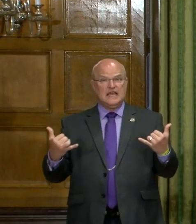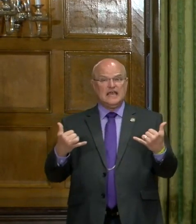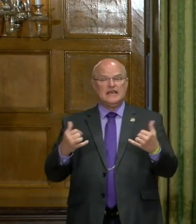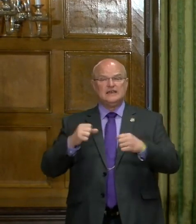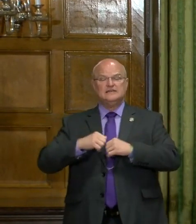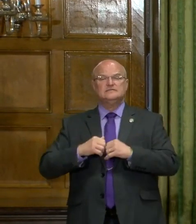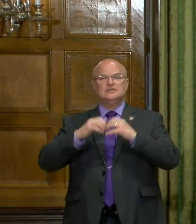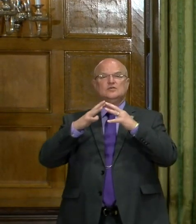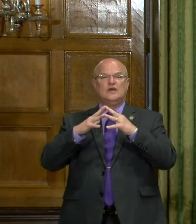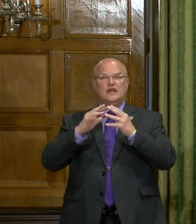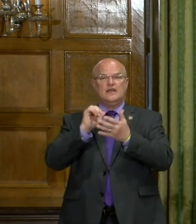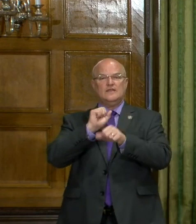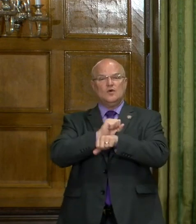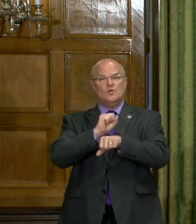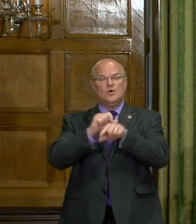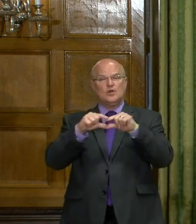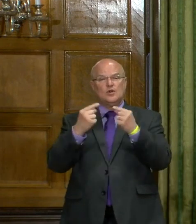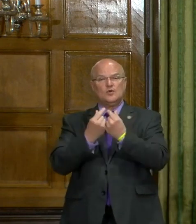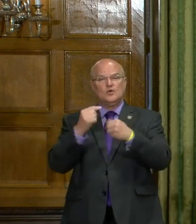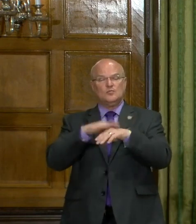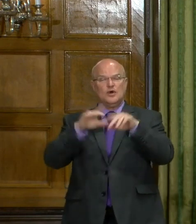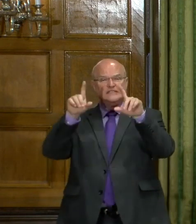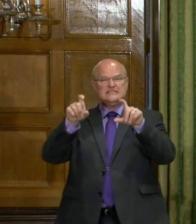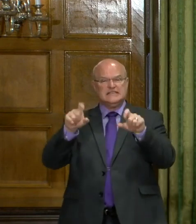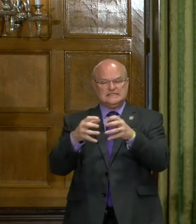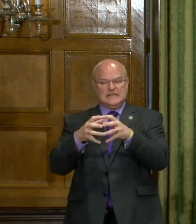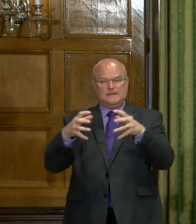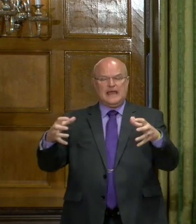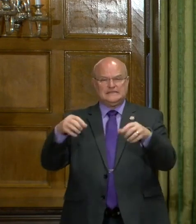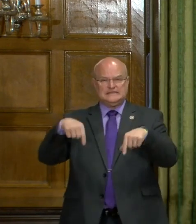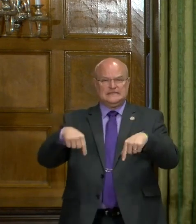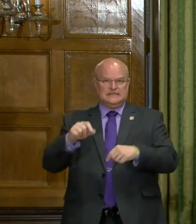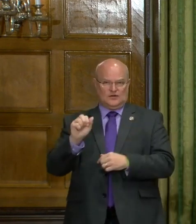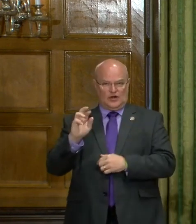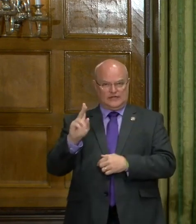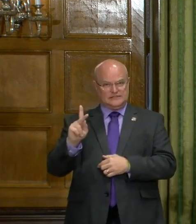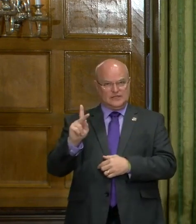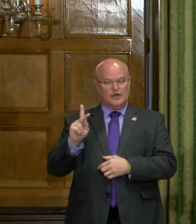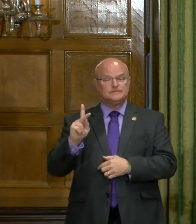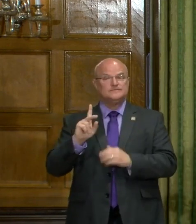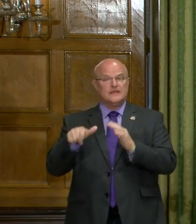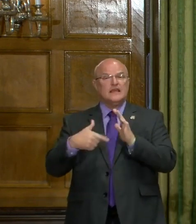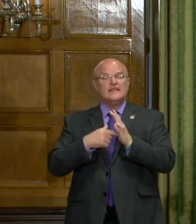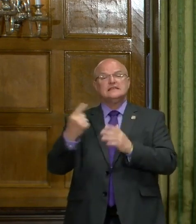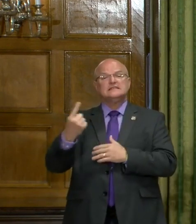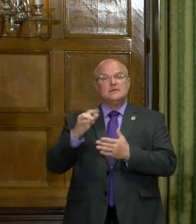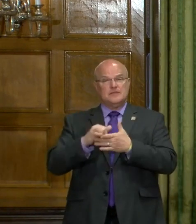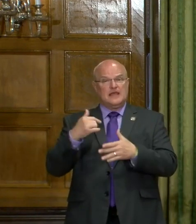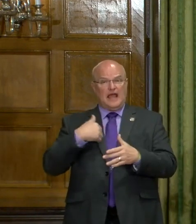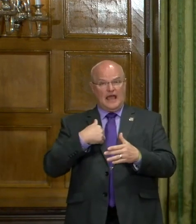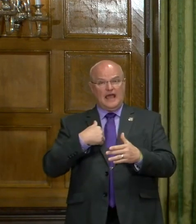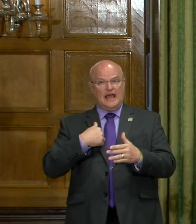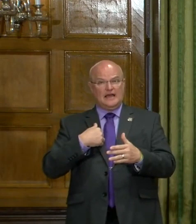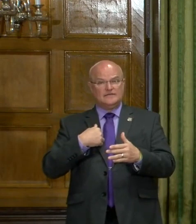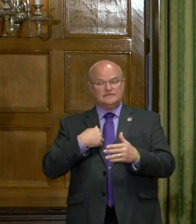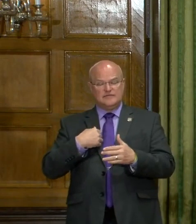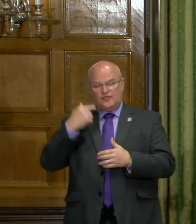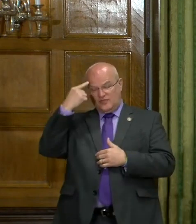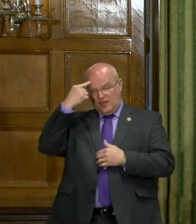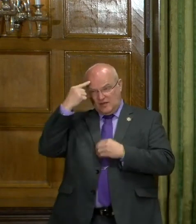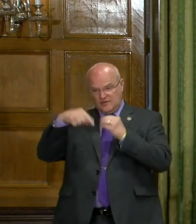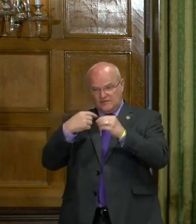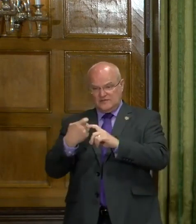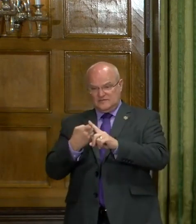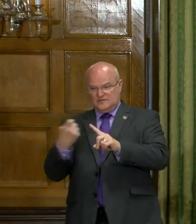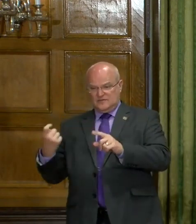creating the working group on testing capacity in Arkansas. This is something that I've acknowledged from day one,